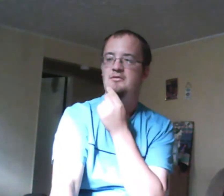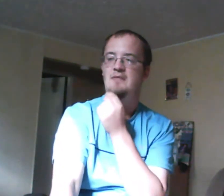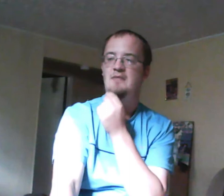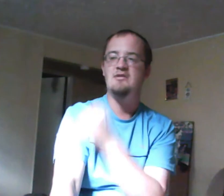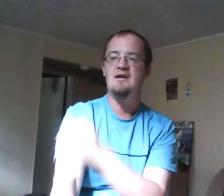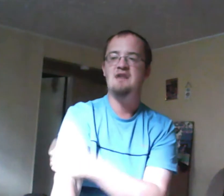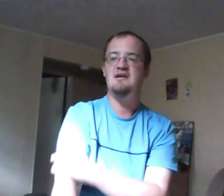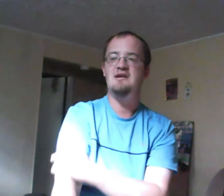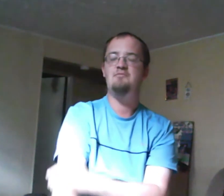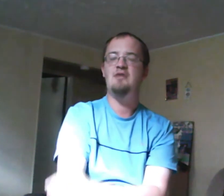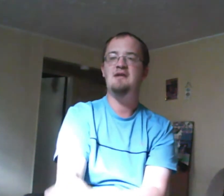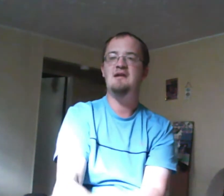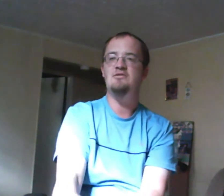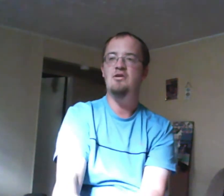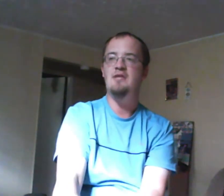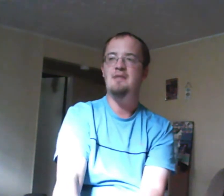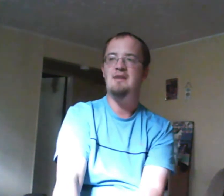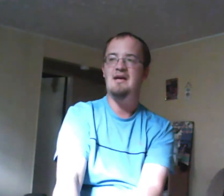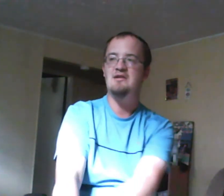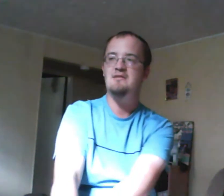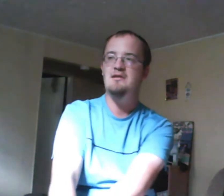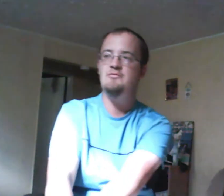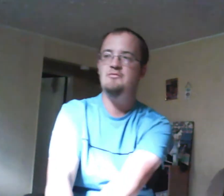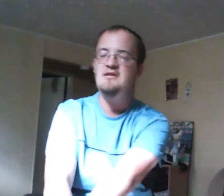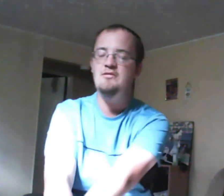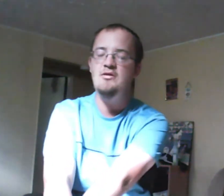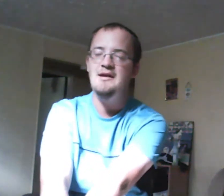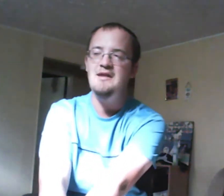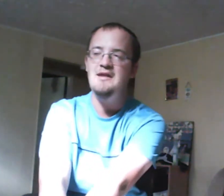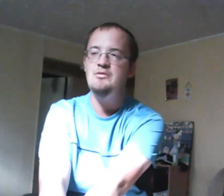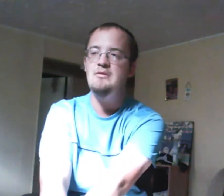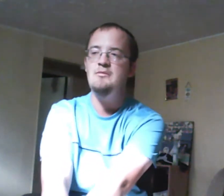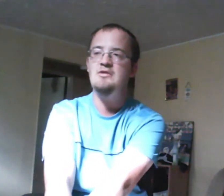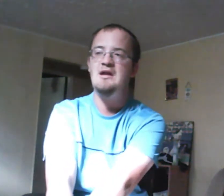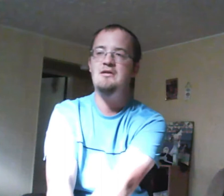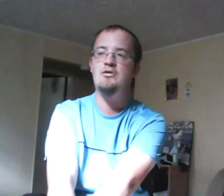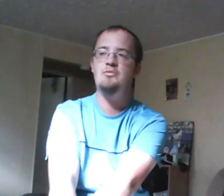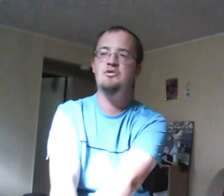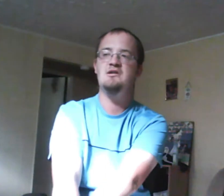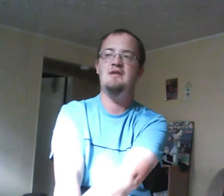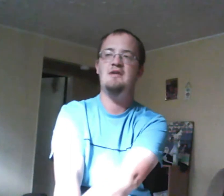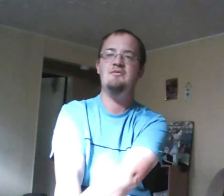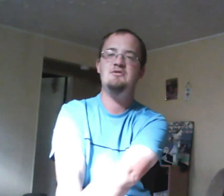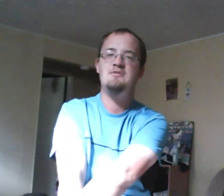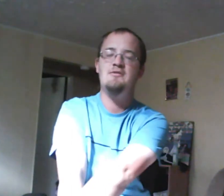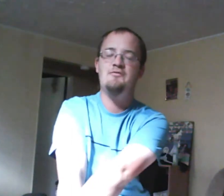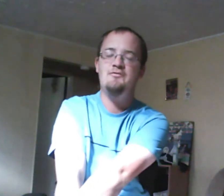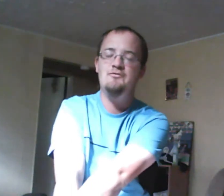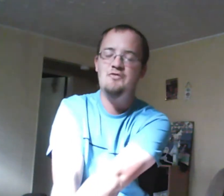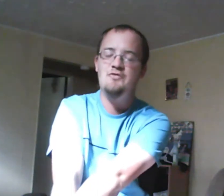actually impregnates Lola by accident and we see Lola in the room to get her abortion and all that which was the first time I think a